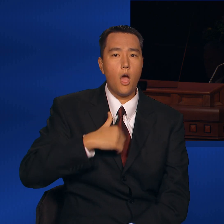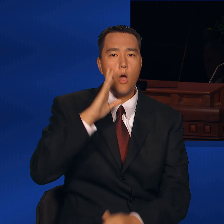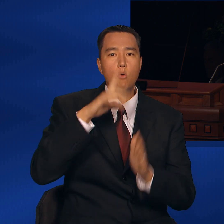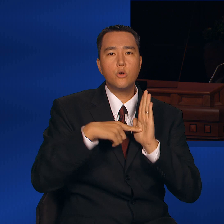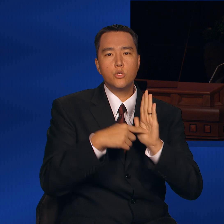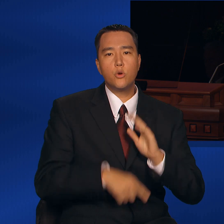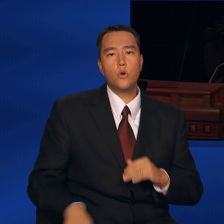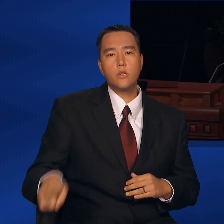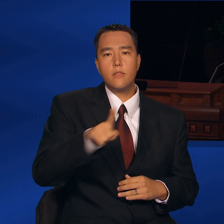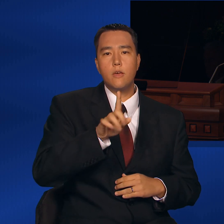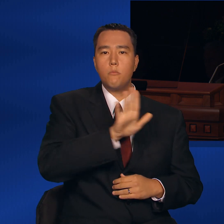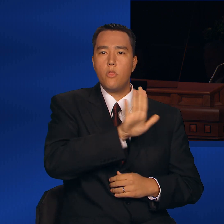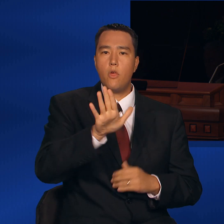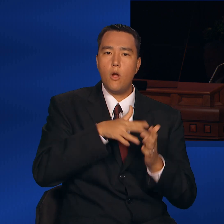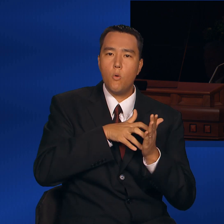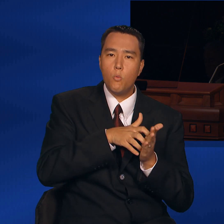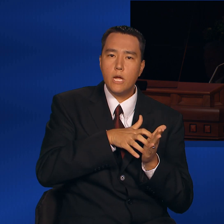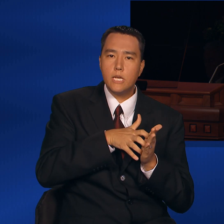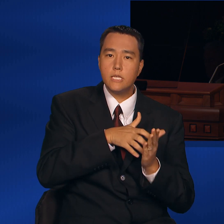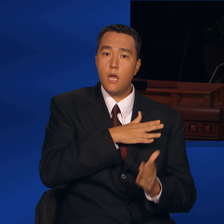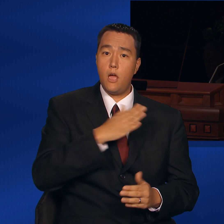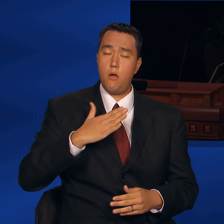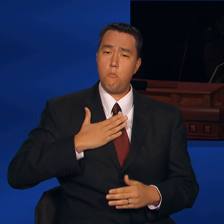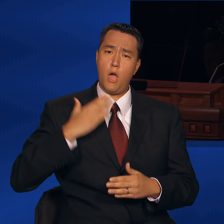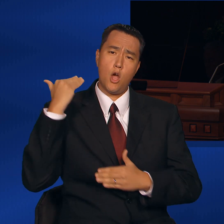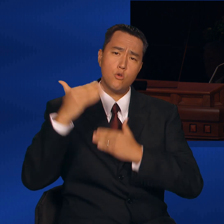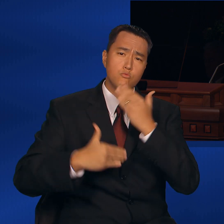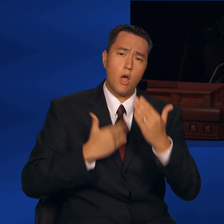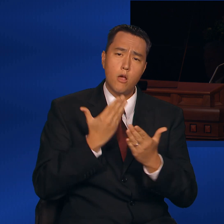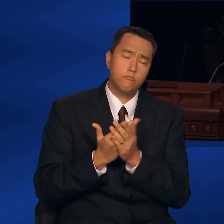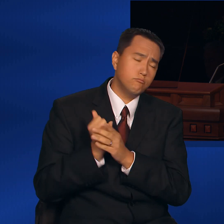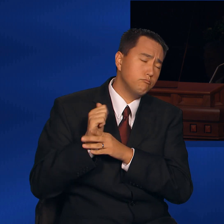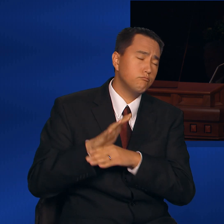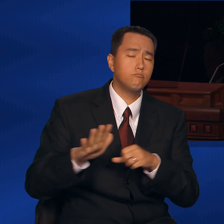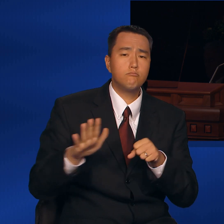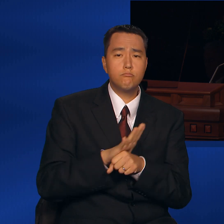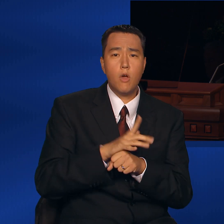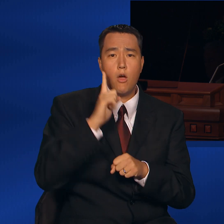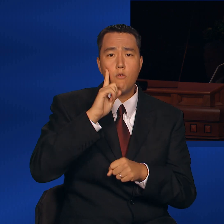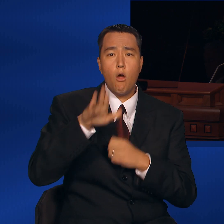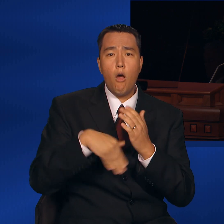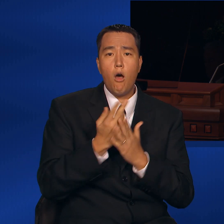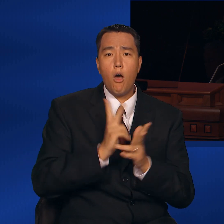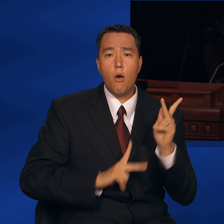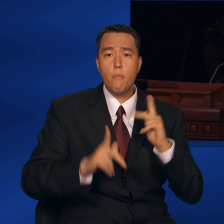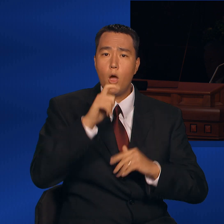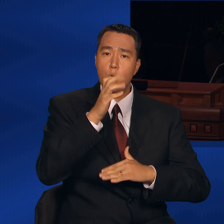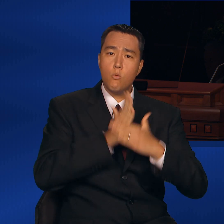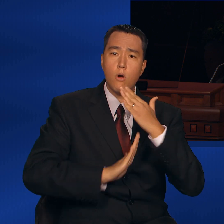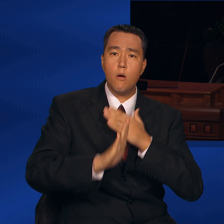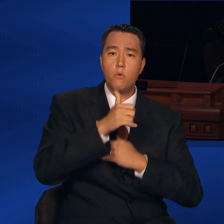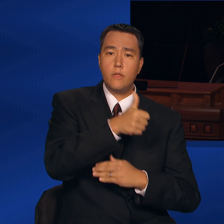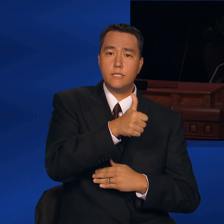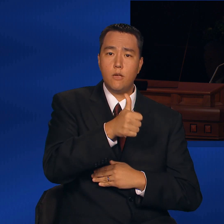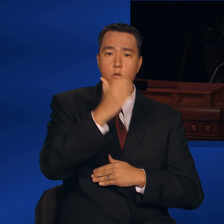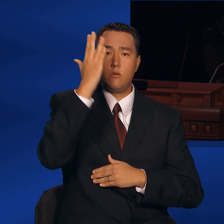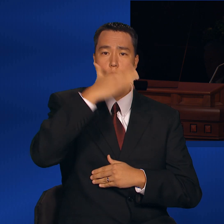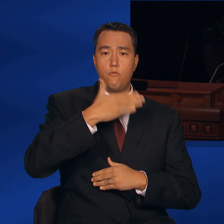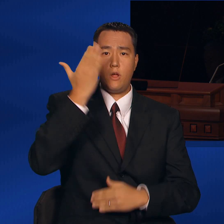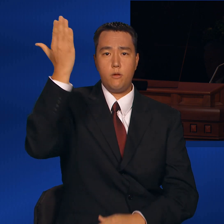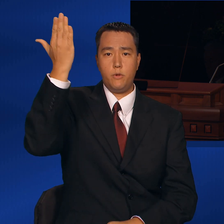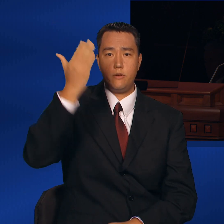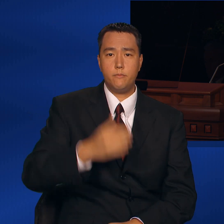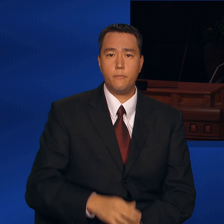unto them their weakness, and my grace is sufficient for all men that humble themselves before me.